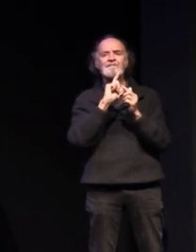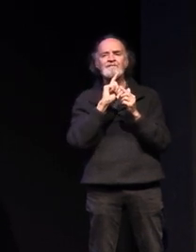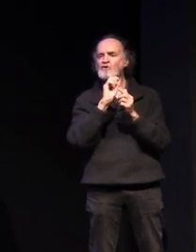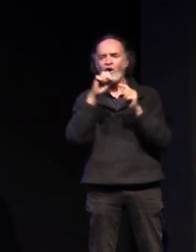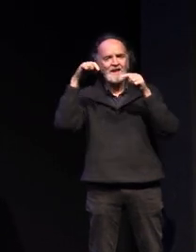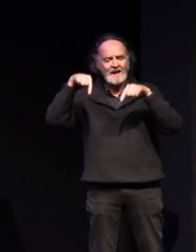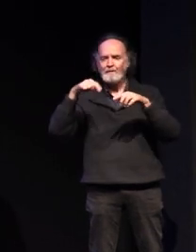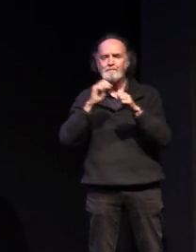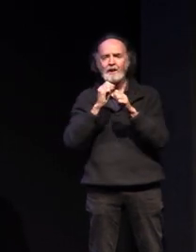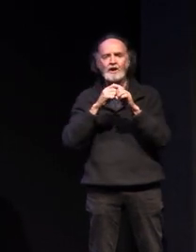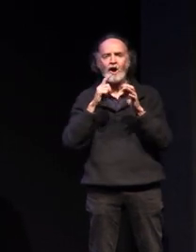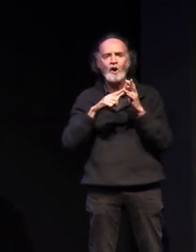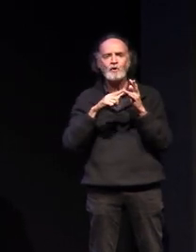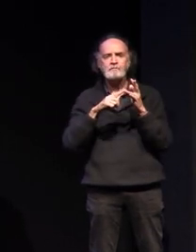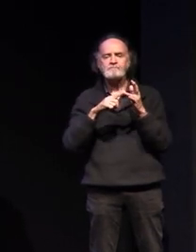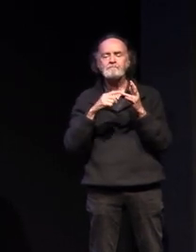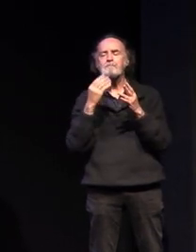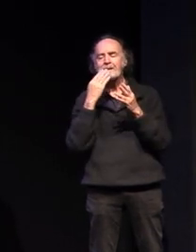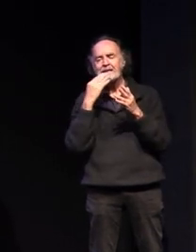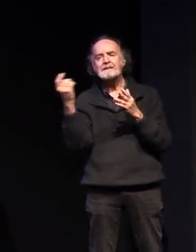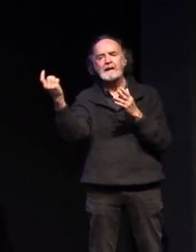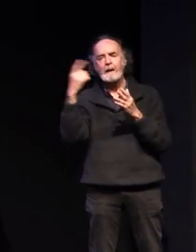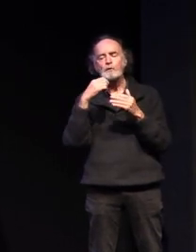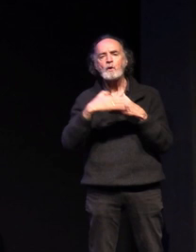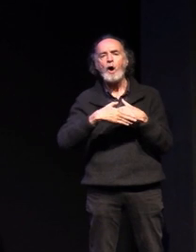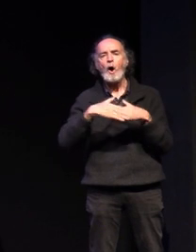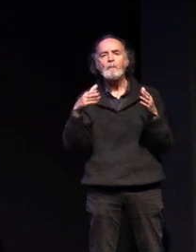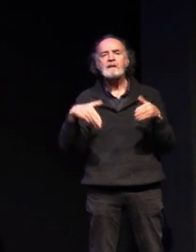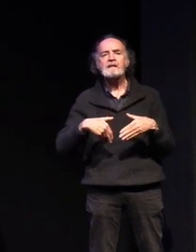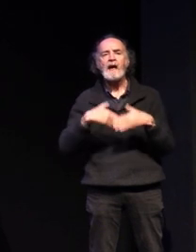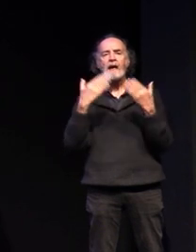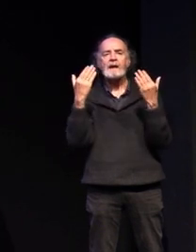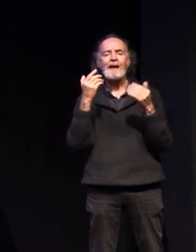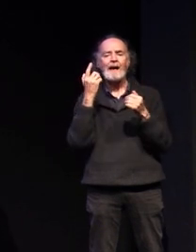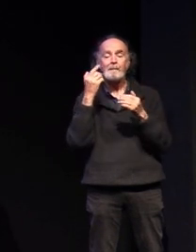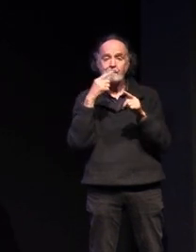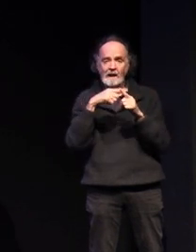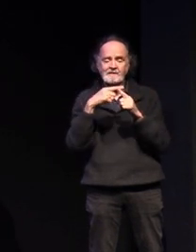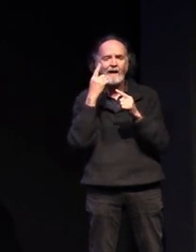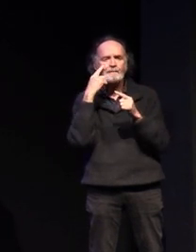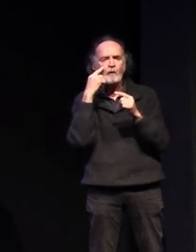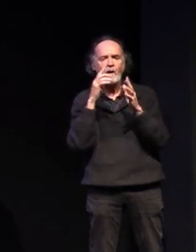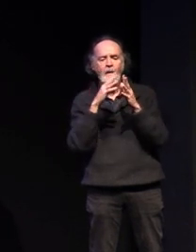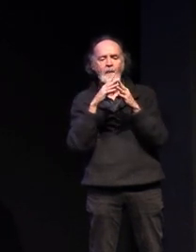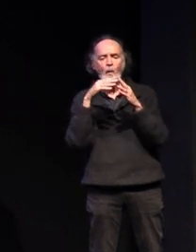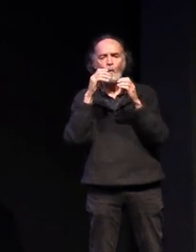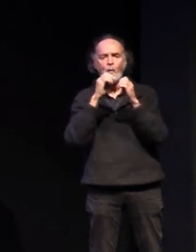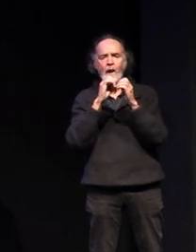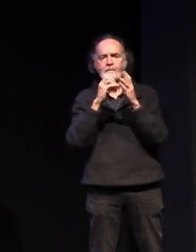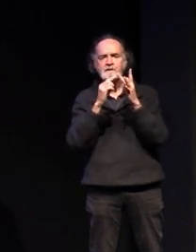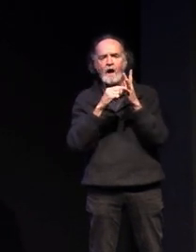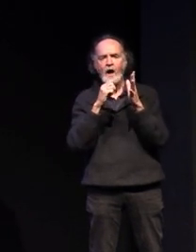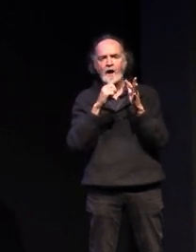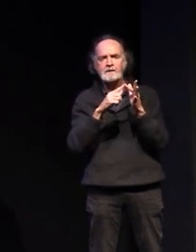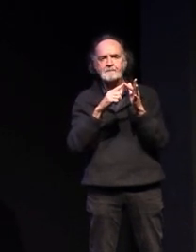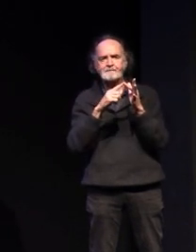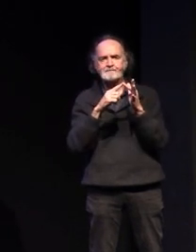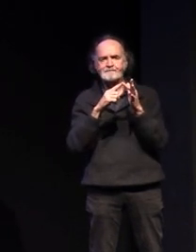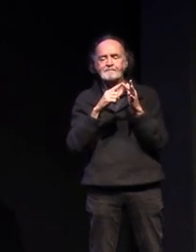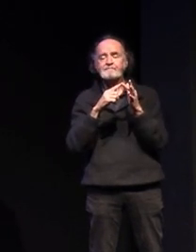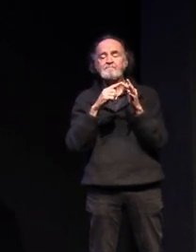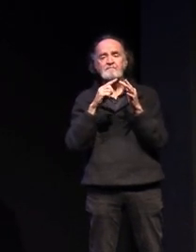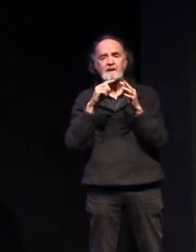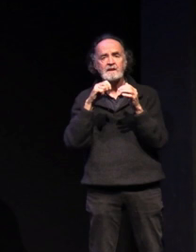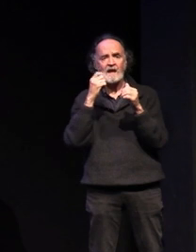support is through our open day this sunday and also our website there's an expression of interest which opens next